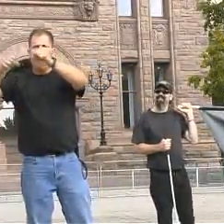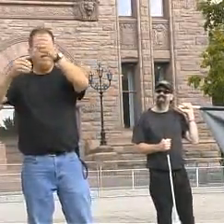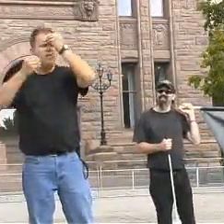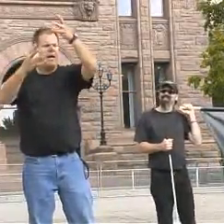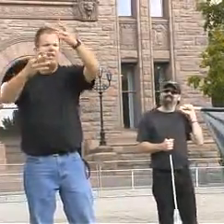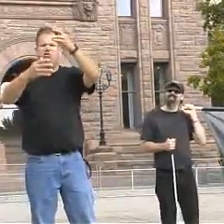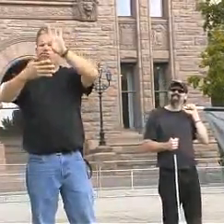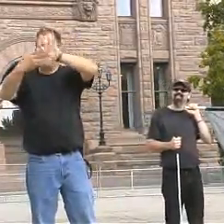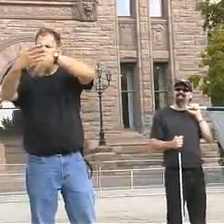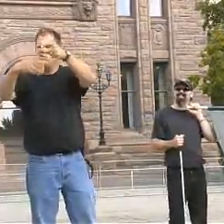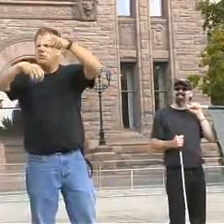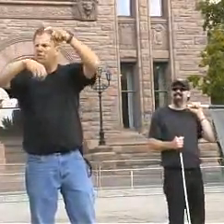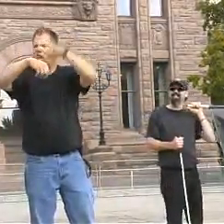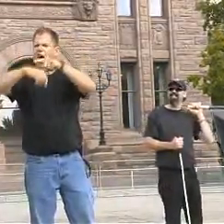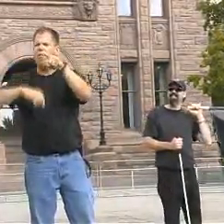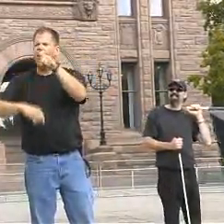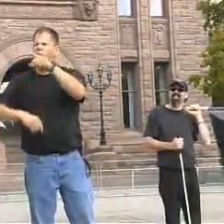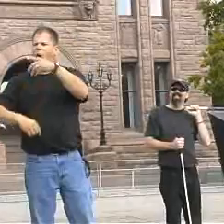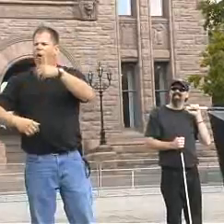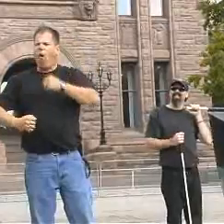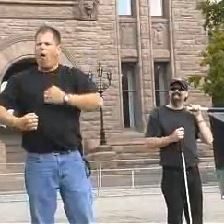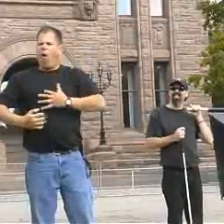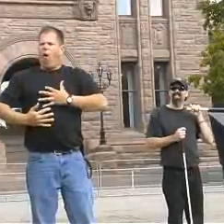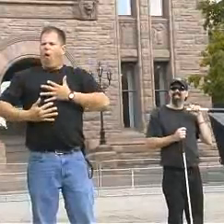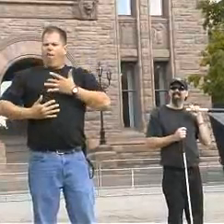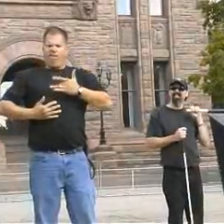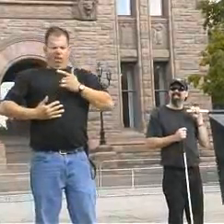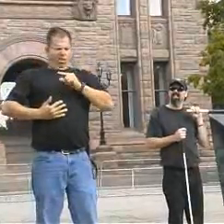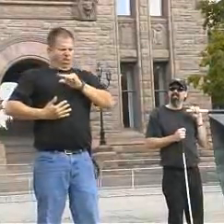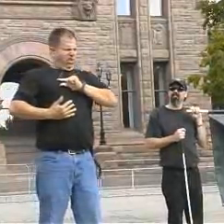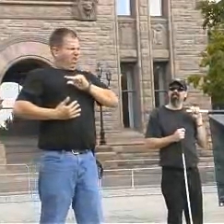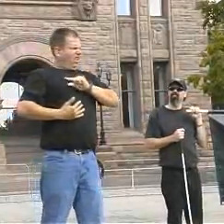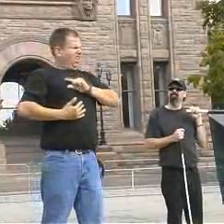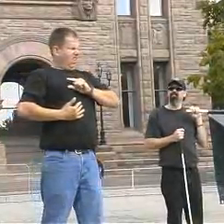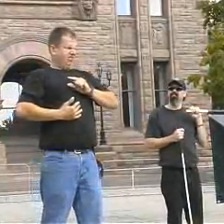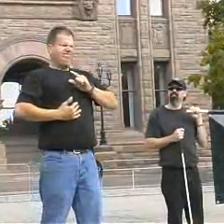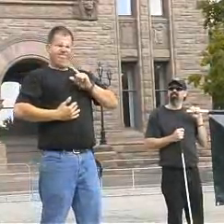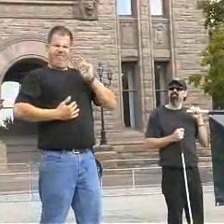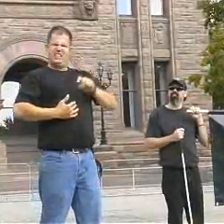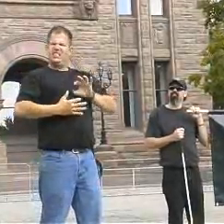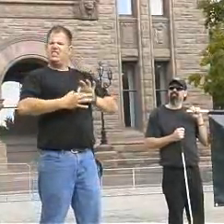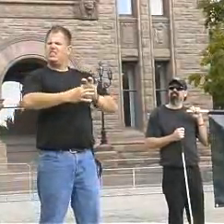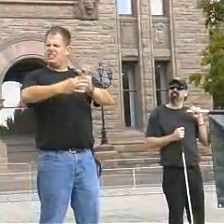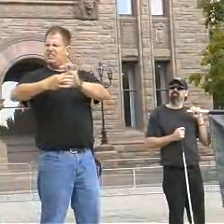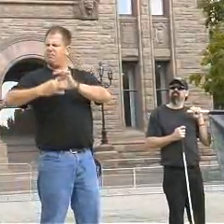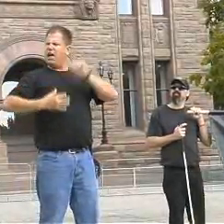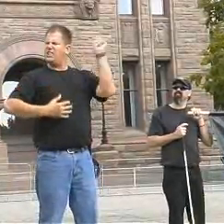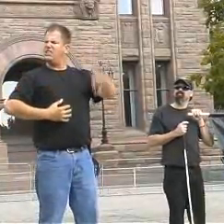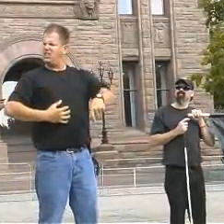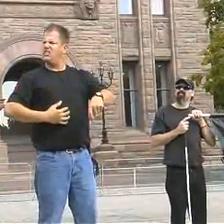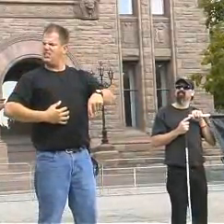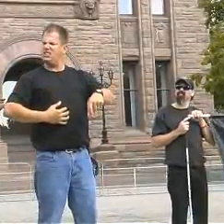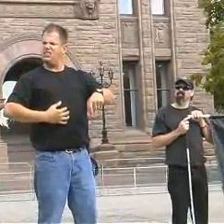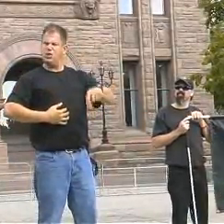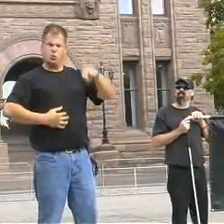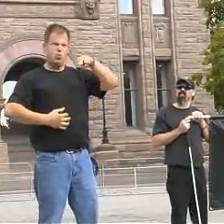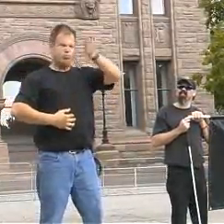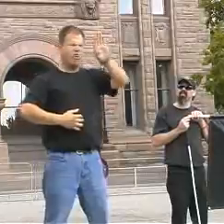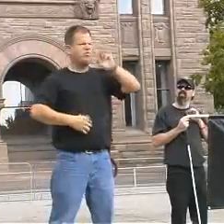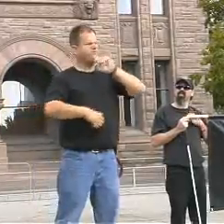saw the different provinces that were hosting these rallies, the times and the schedules. And they felt they had to